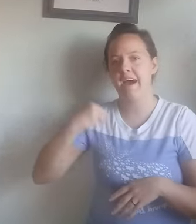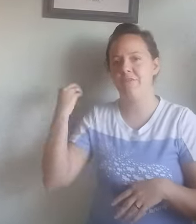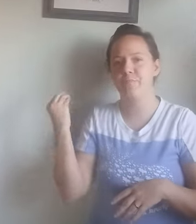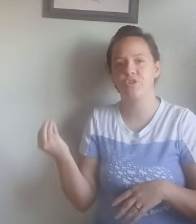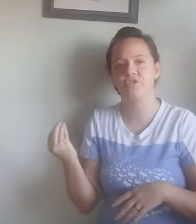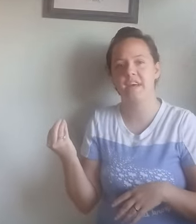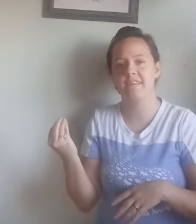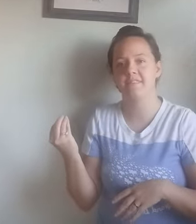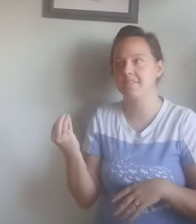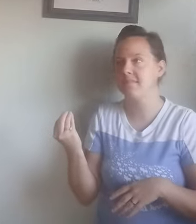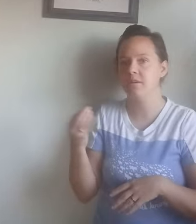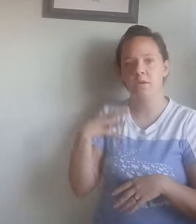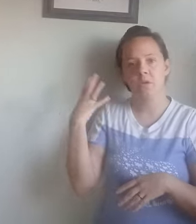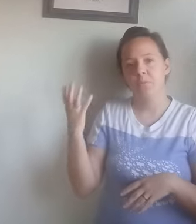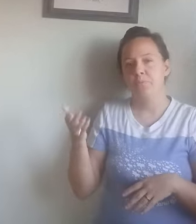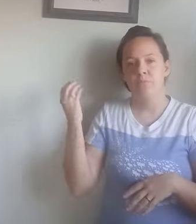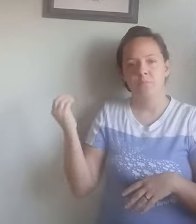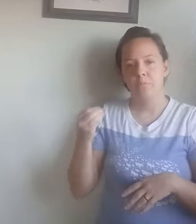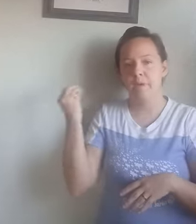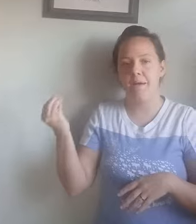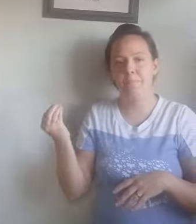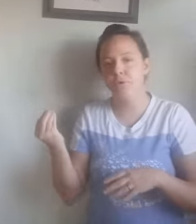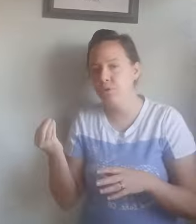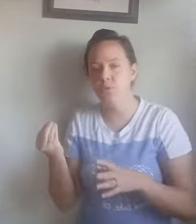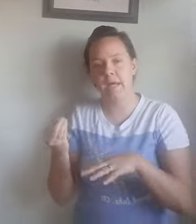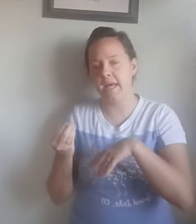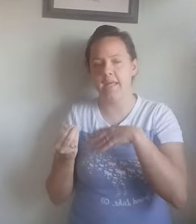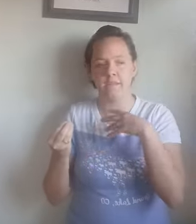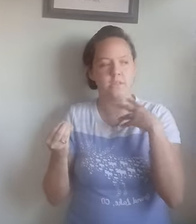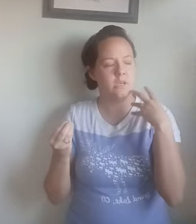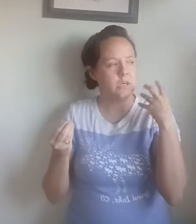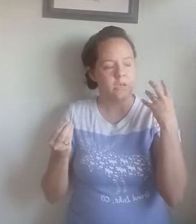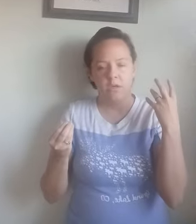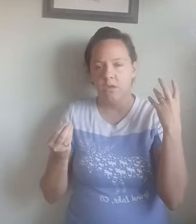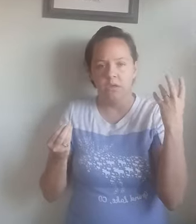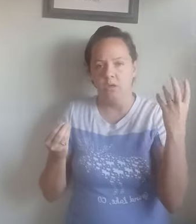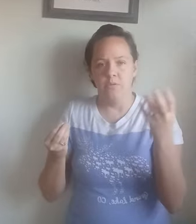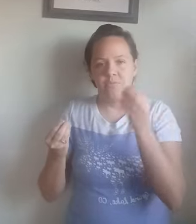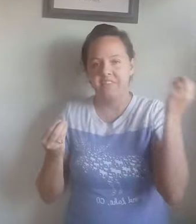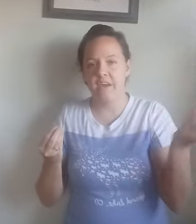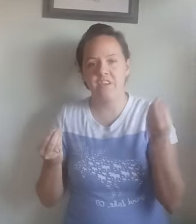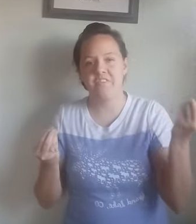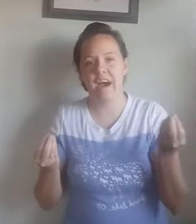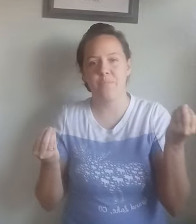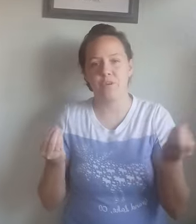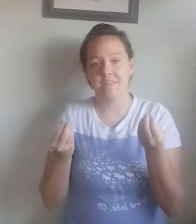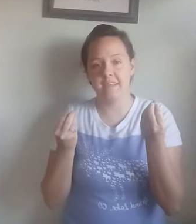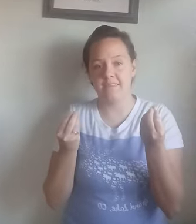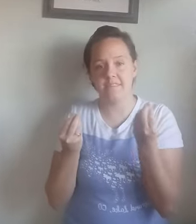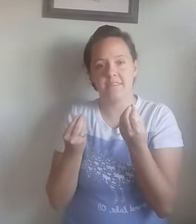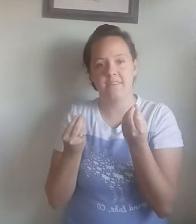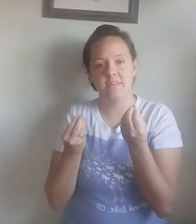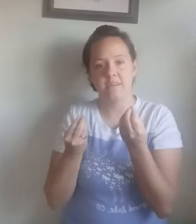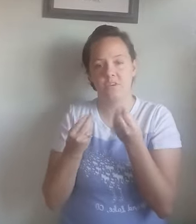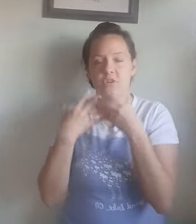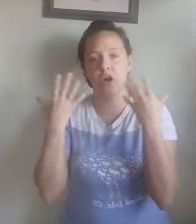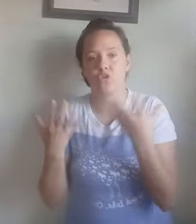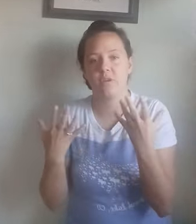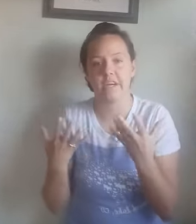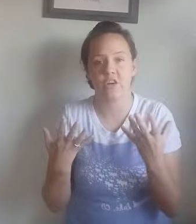% bamboo and 75% acrylic or